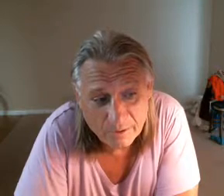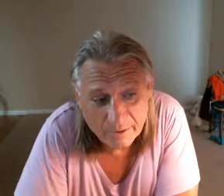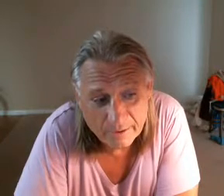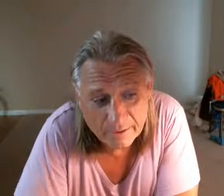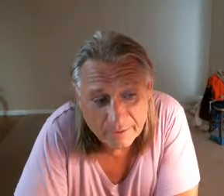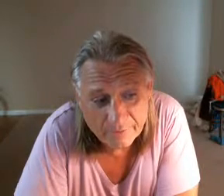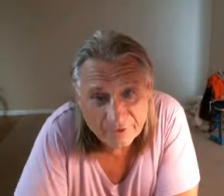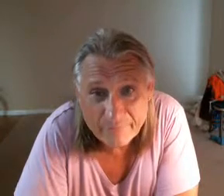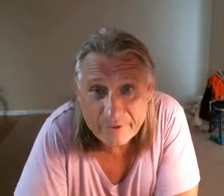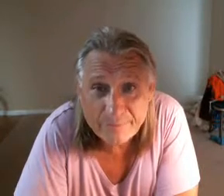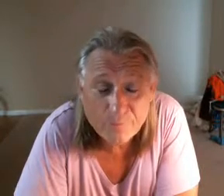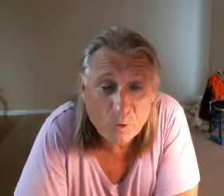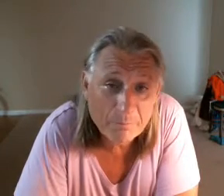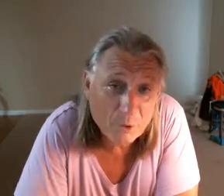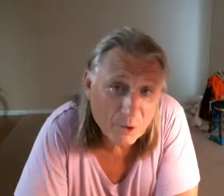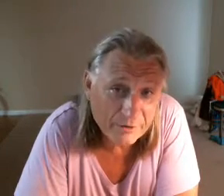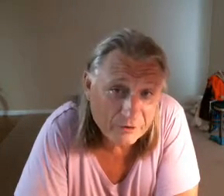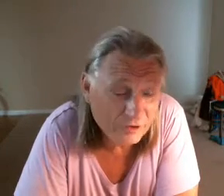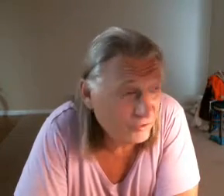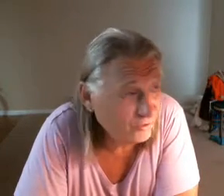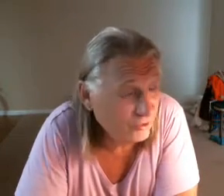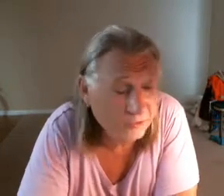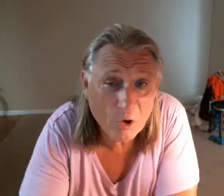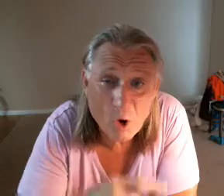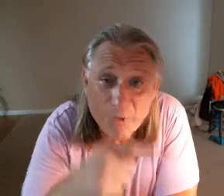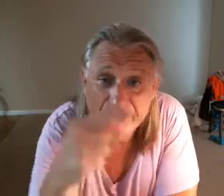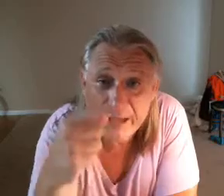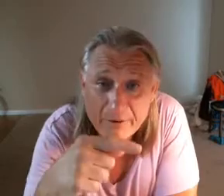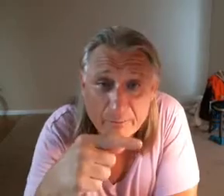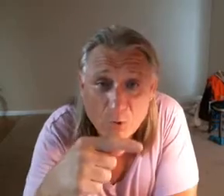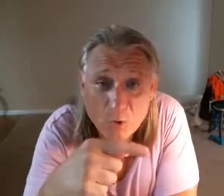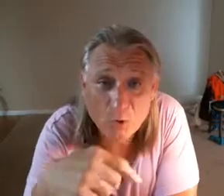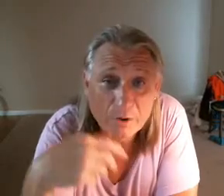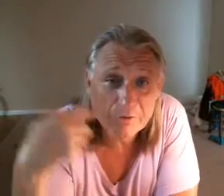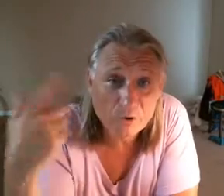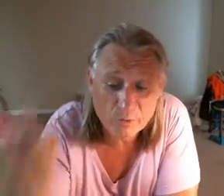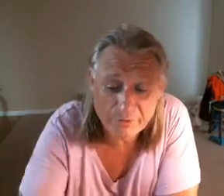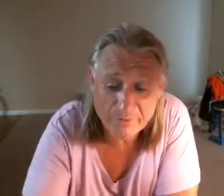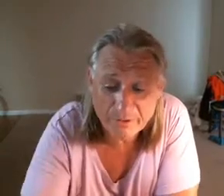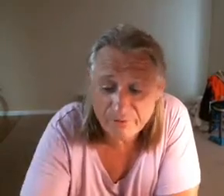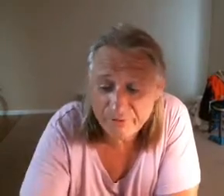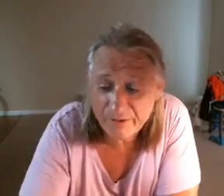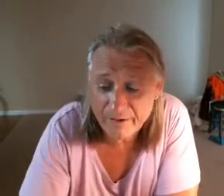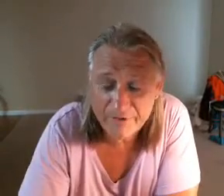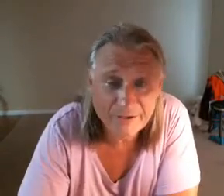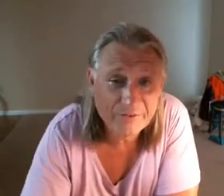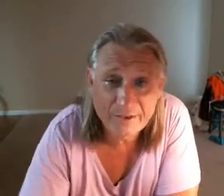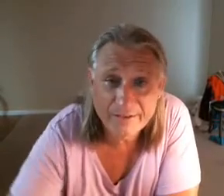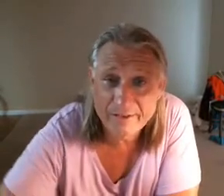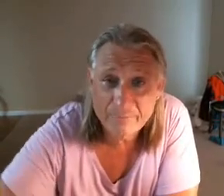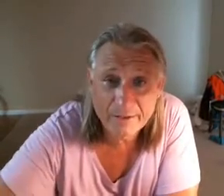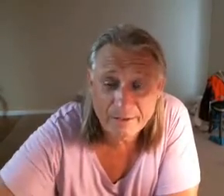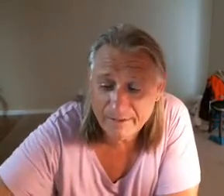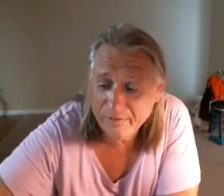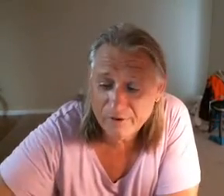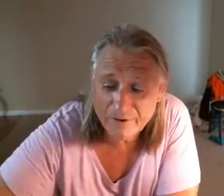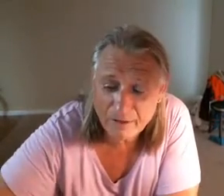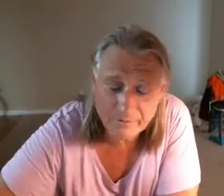uh 74 points just just going down the pool and doing some exercise I didn't take any medication okay